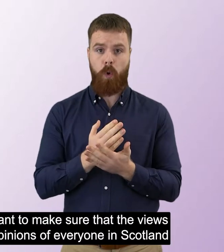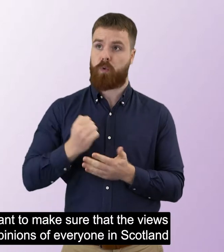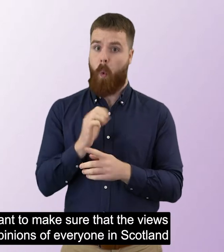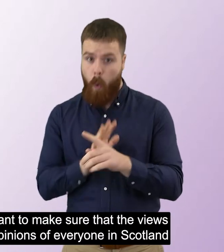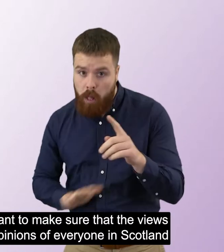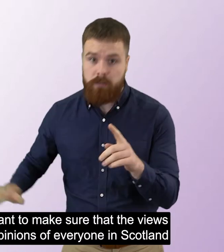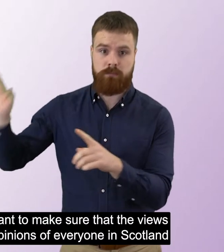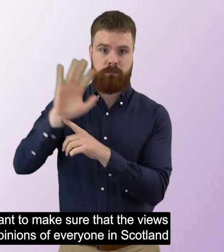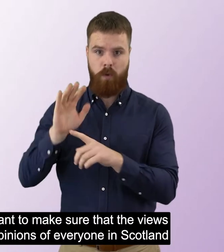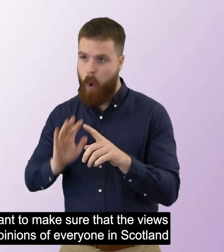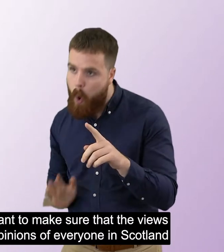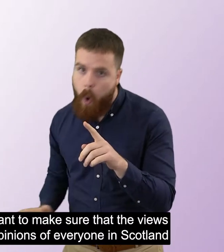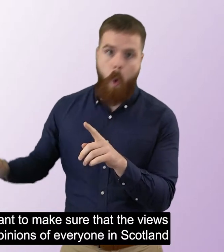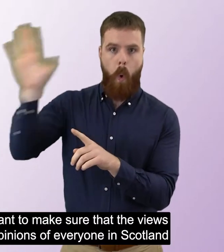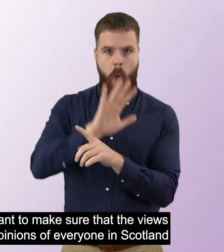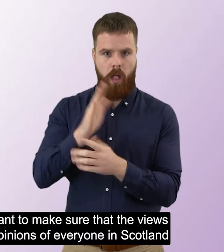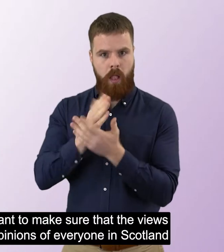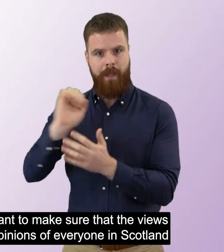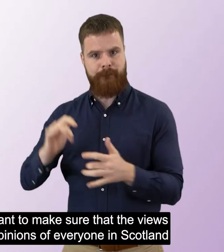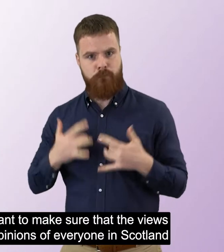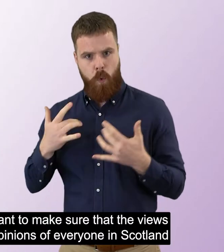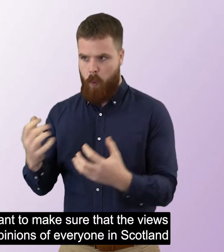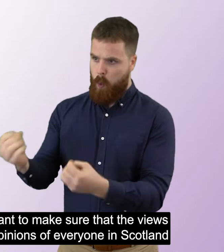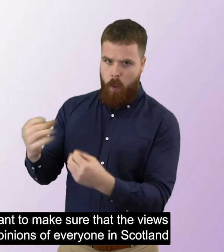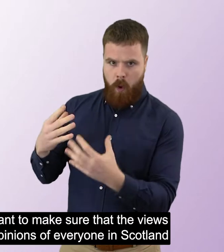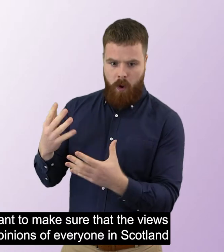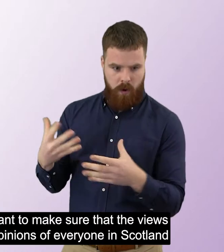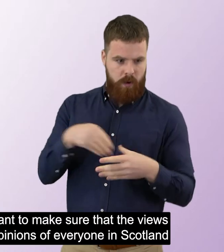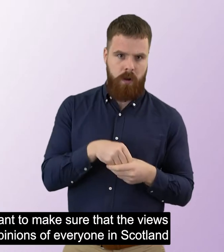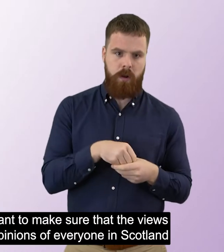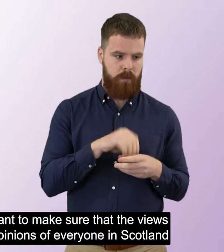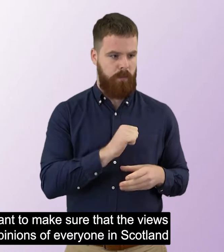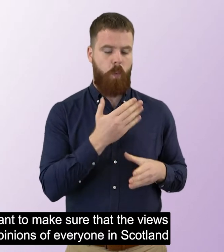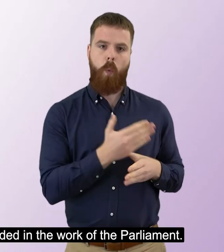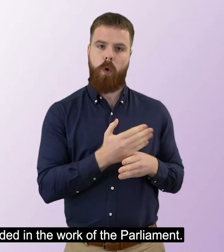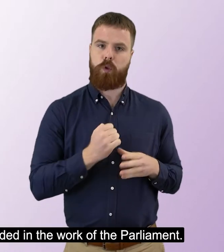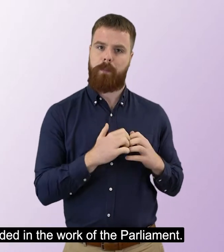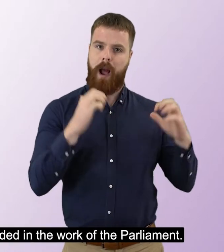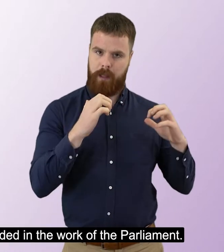We want to make sure that the views and opinions of everyone in Scotland are included in the work of the Parliament.